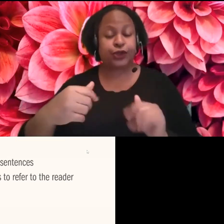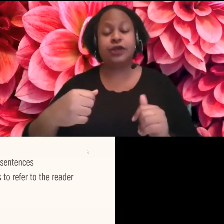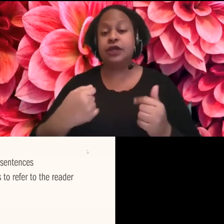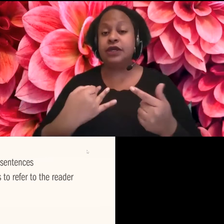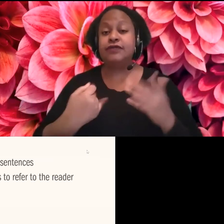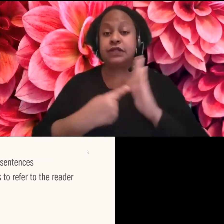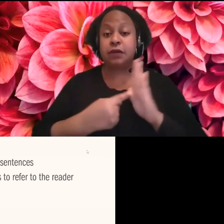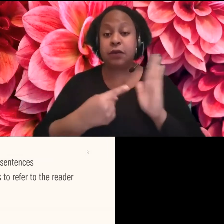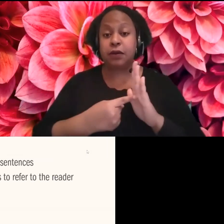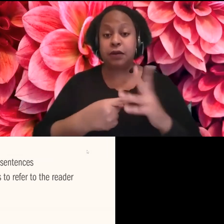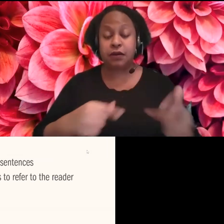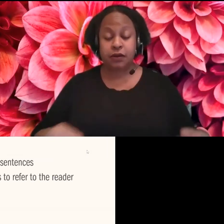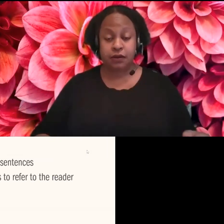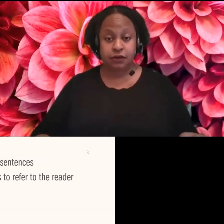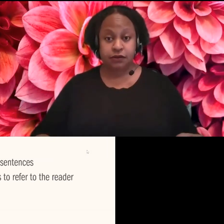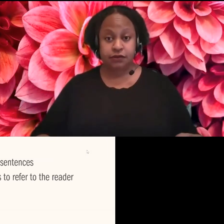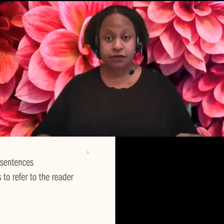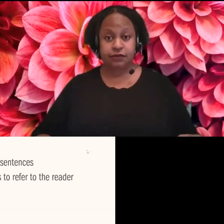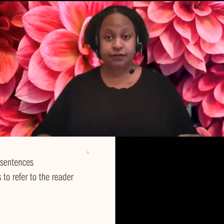uh,